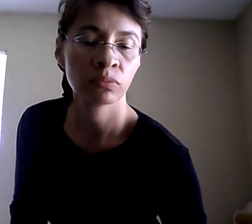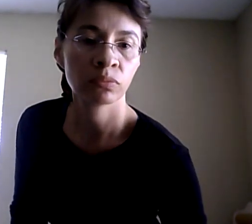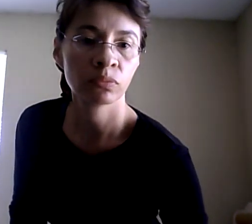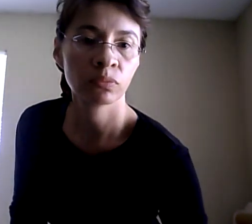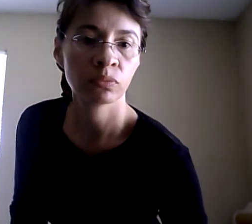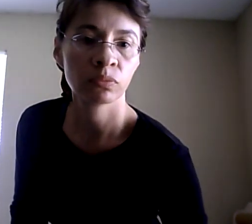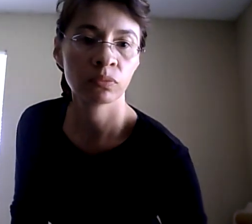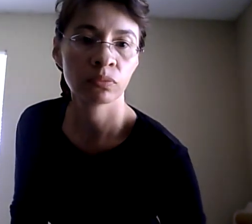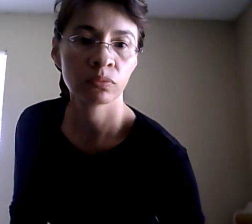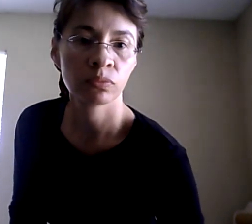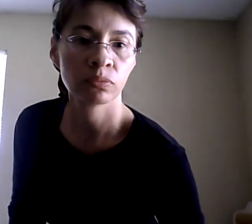Okay.